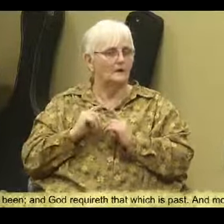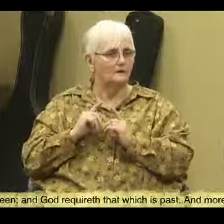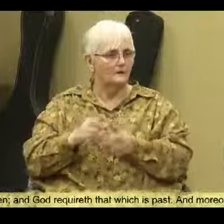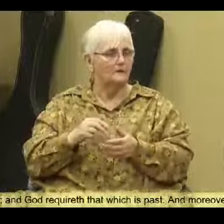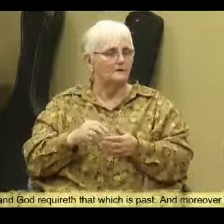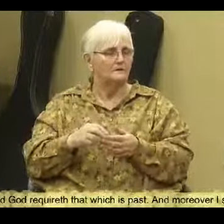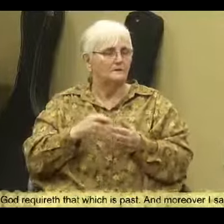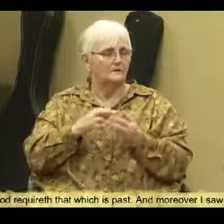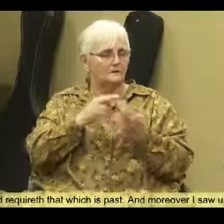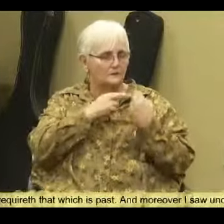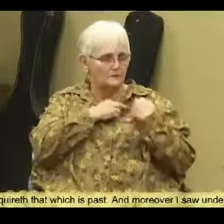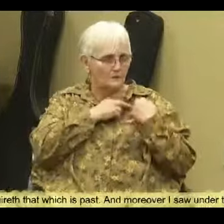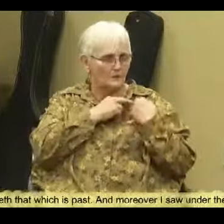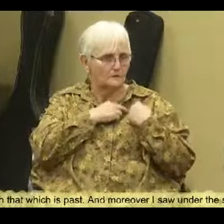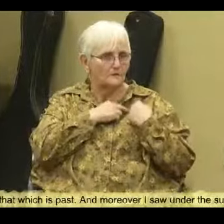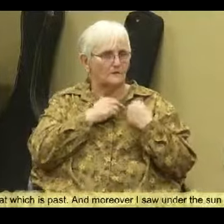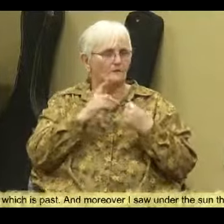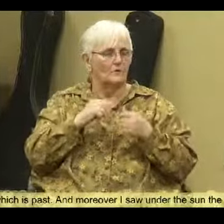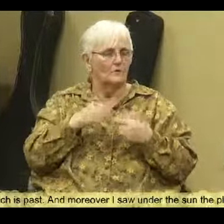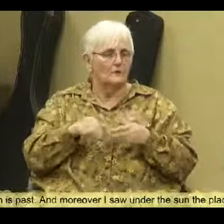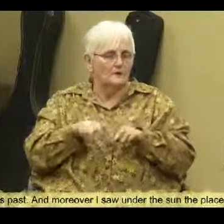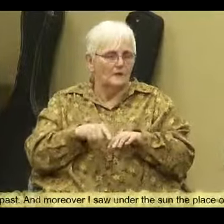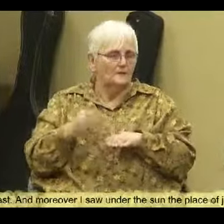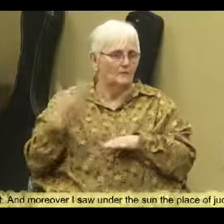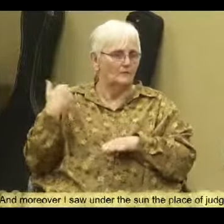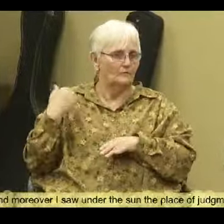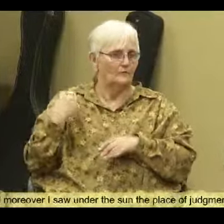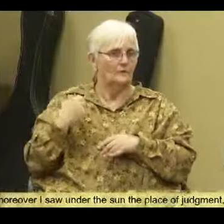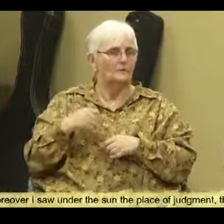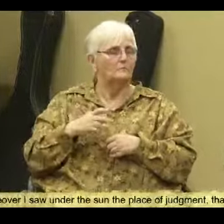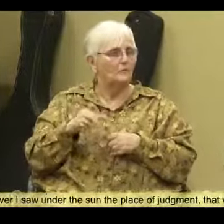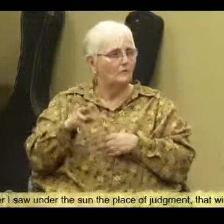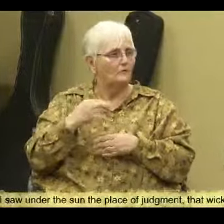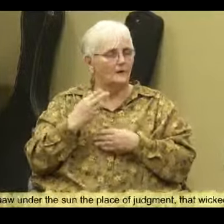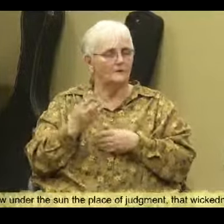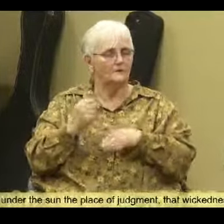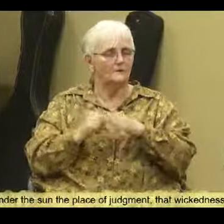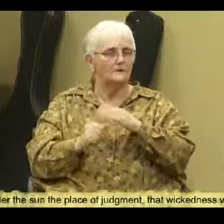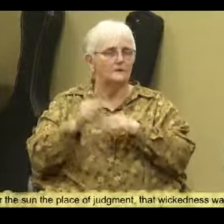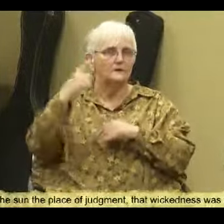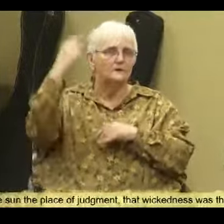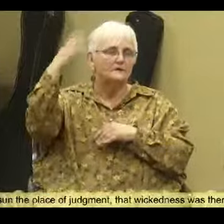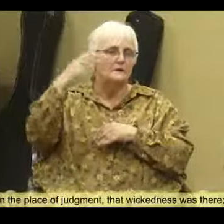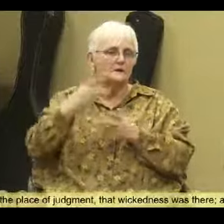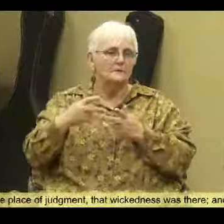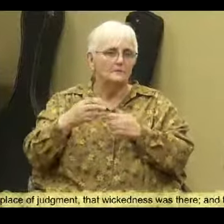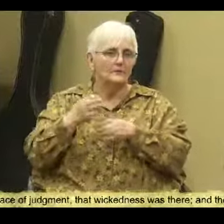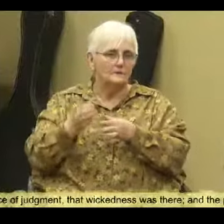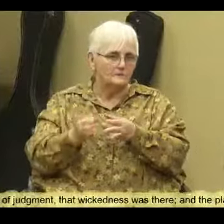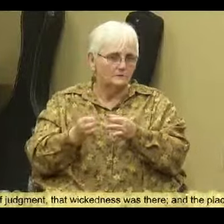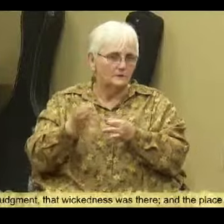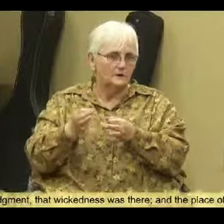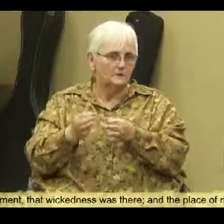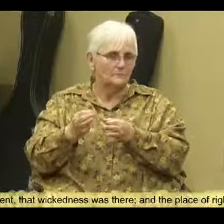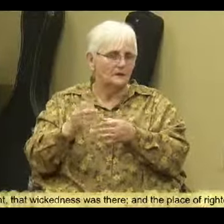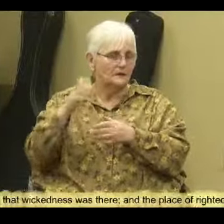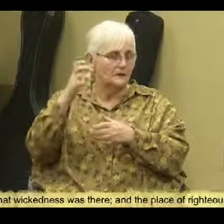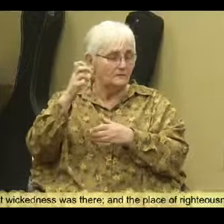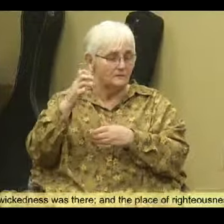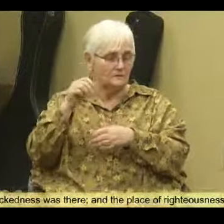of what is past. Moreover, I saw under the sun, in the place of judgment, wickedness was there, and